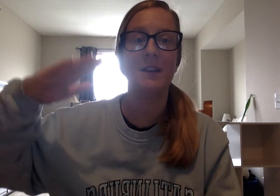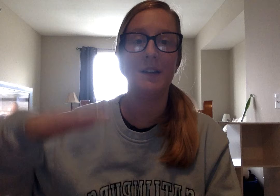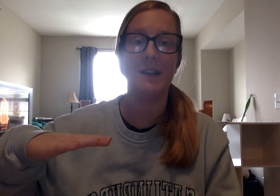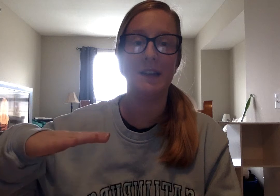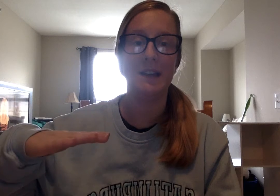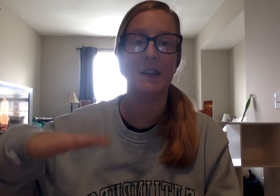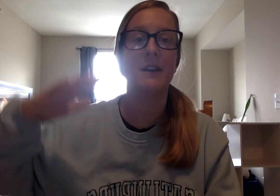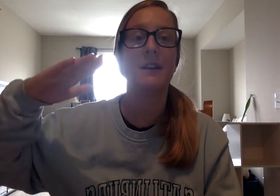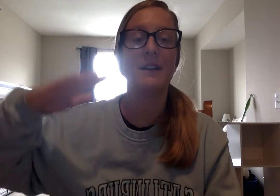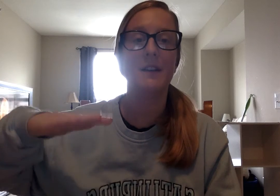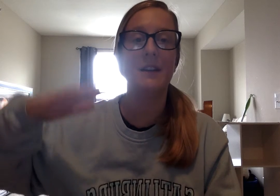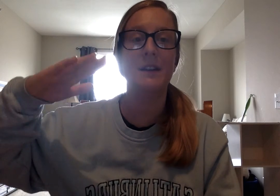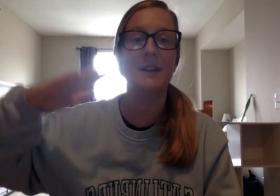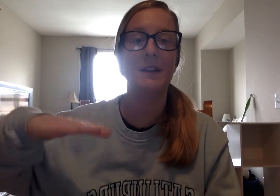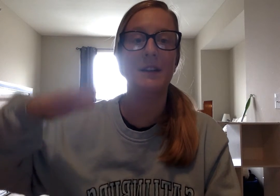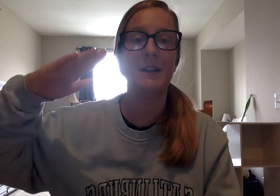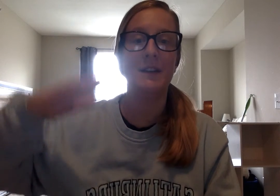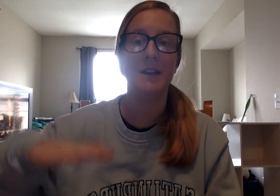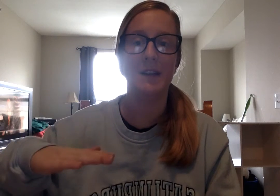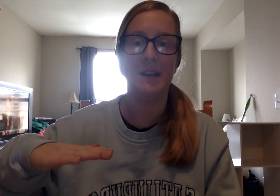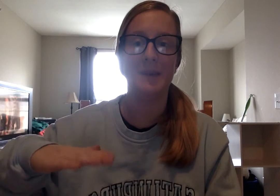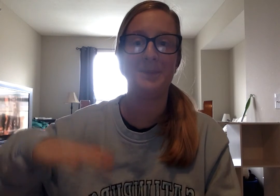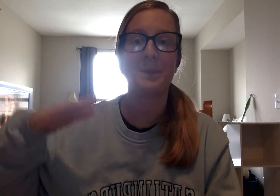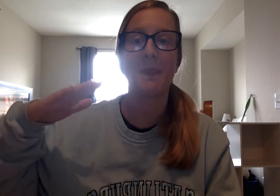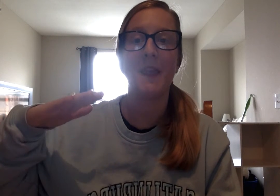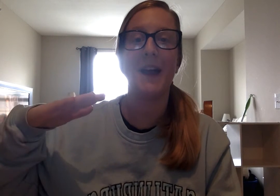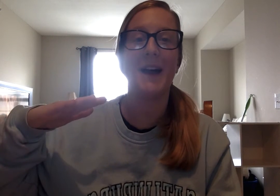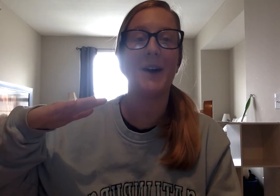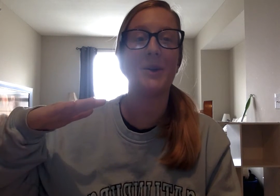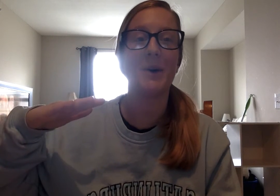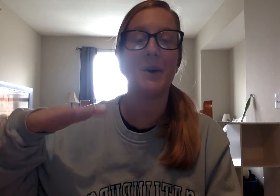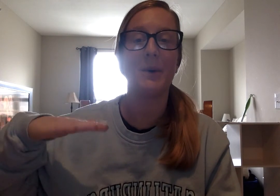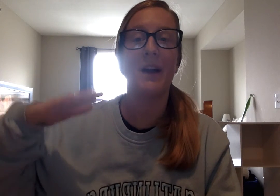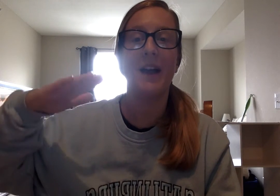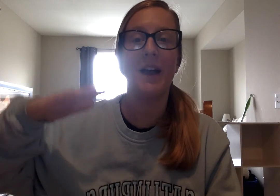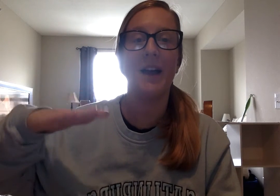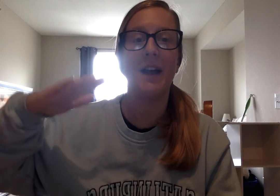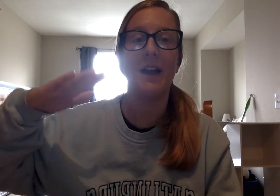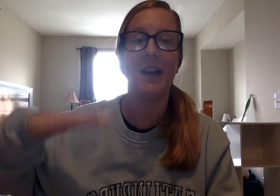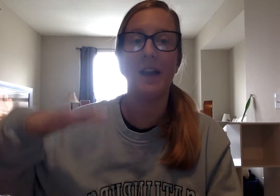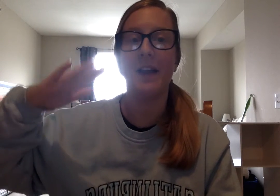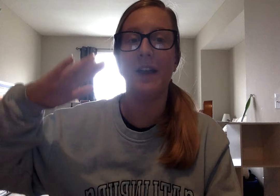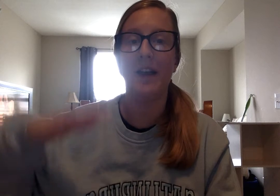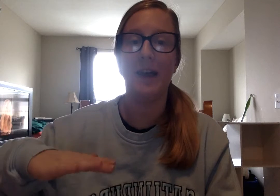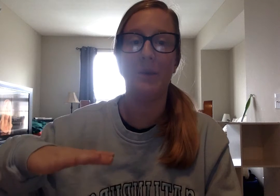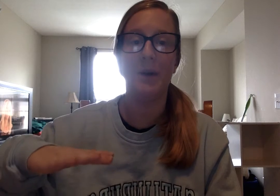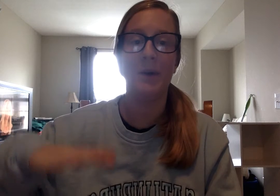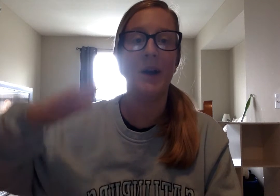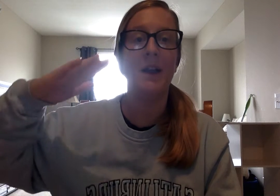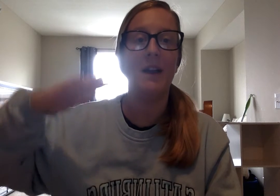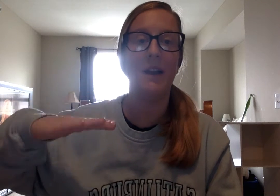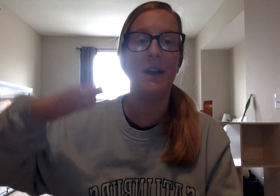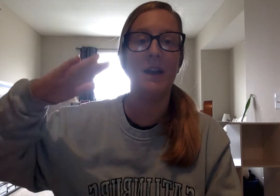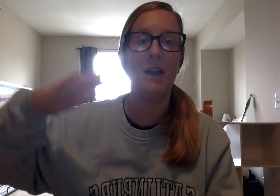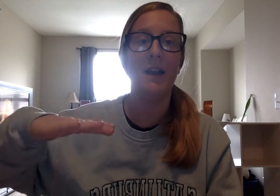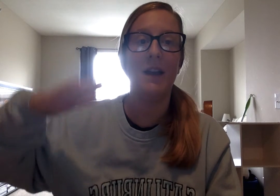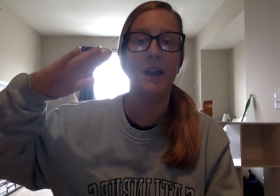-Icky. I-I-Icky. Elmo. Eh, eh, Elmo. Eh, eh,